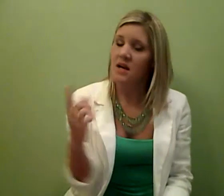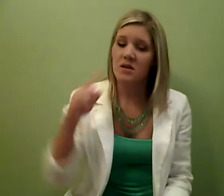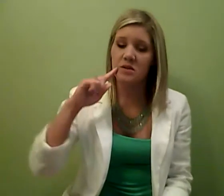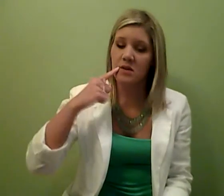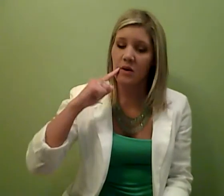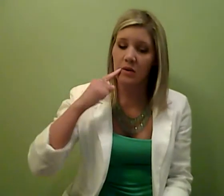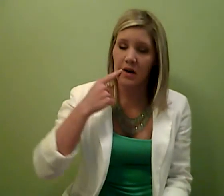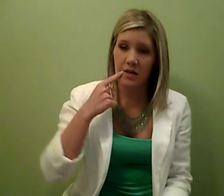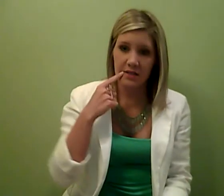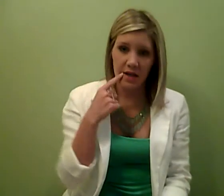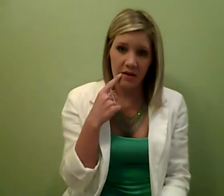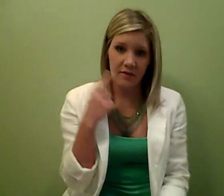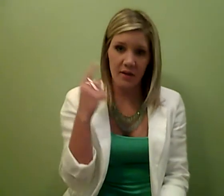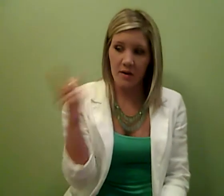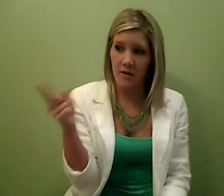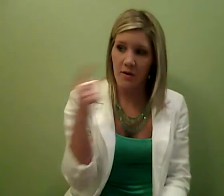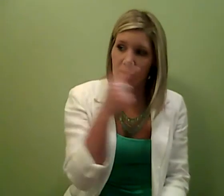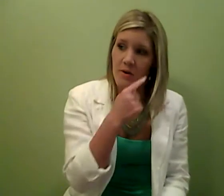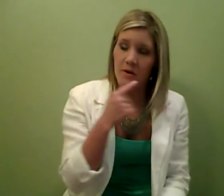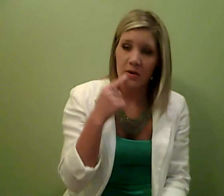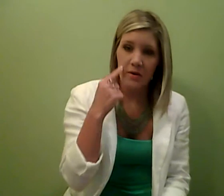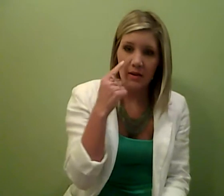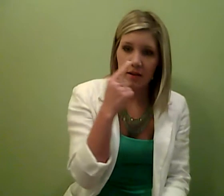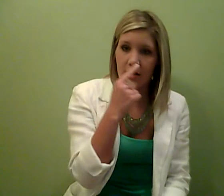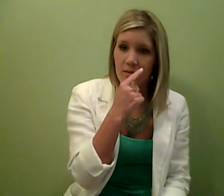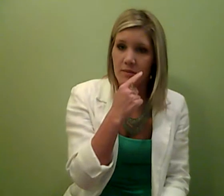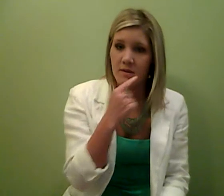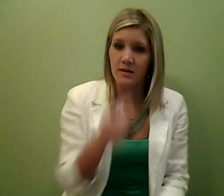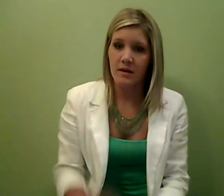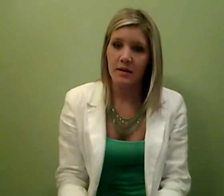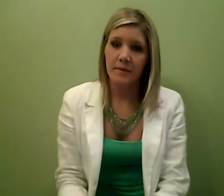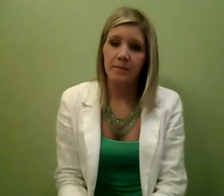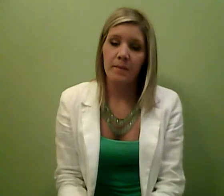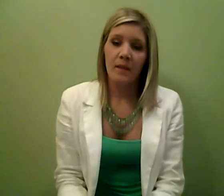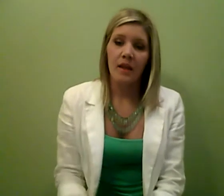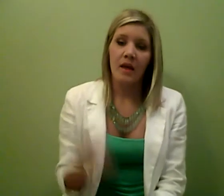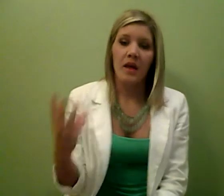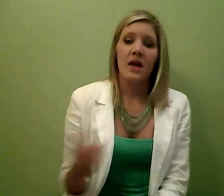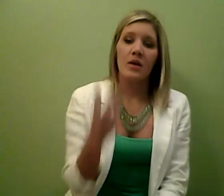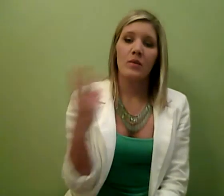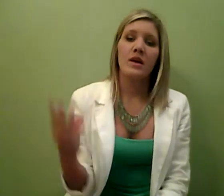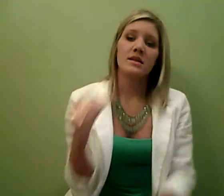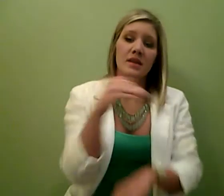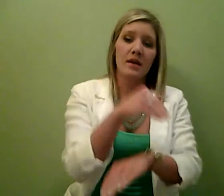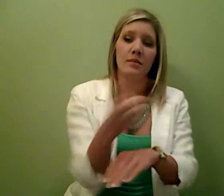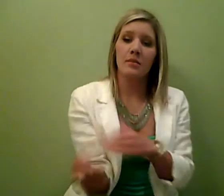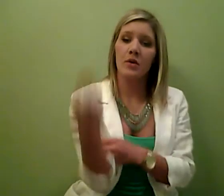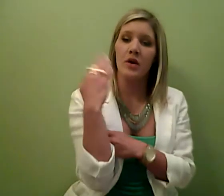salt water taffy on her lips And Wednesday morning